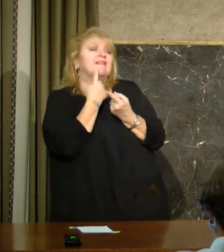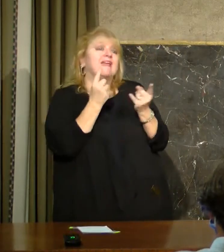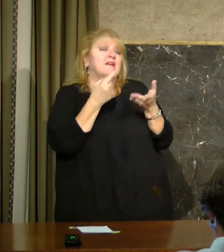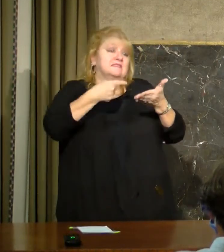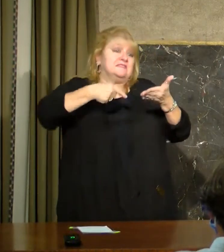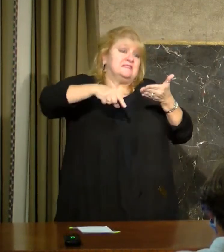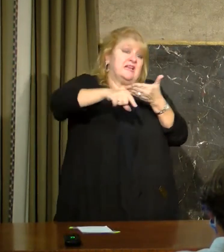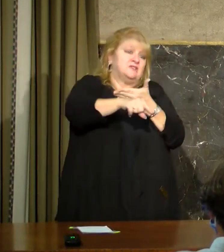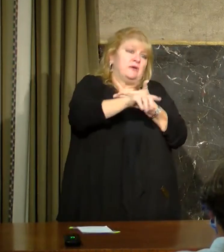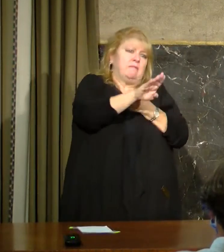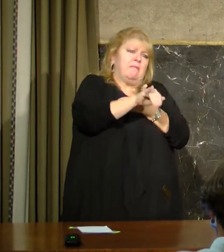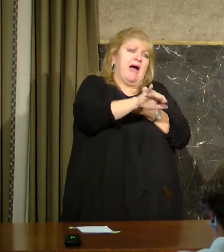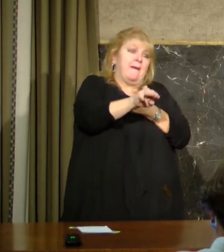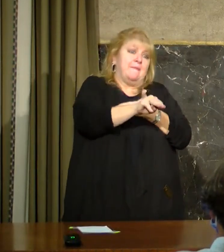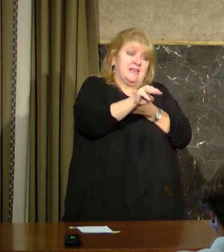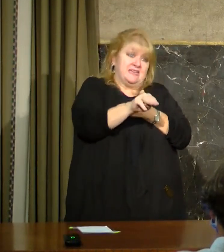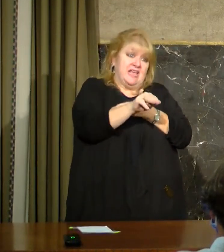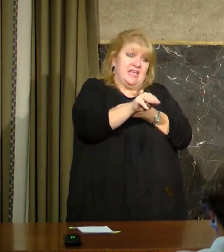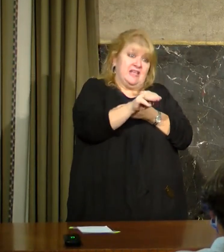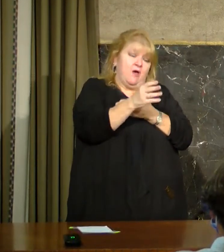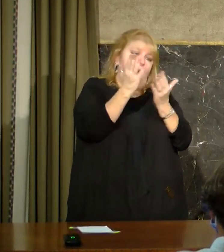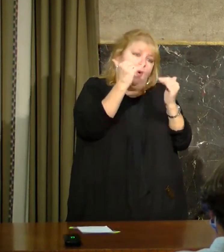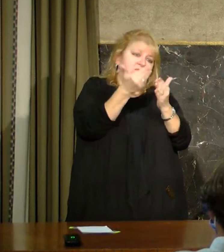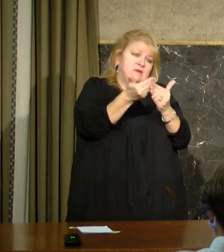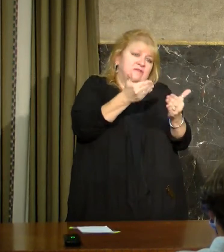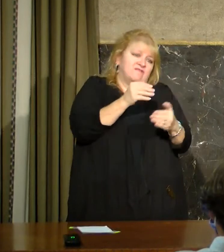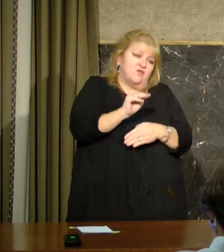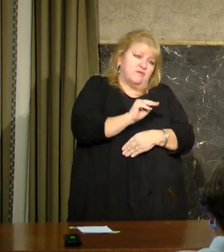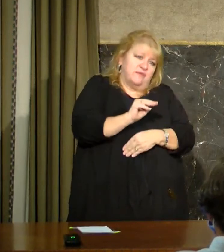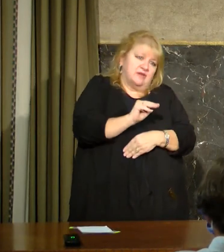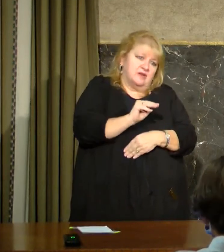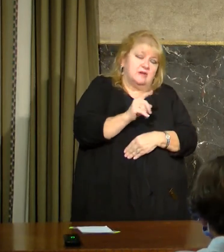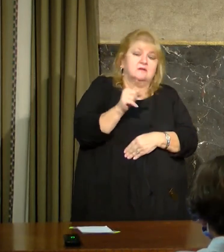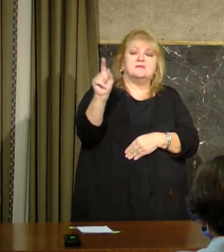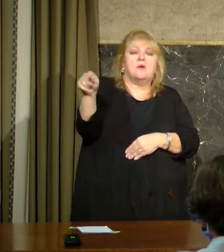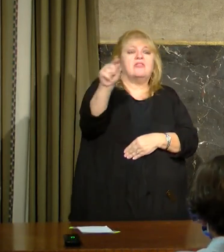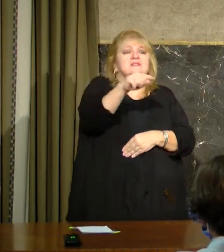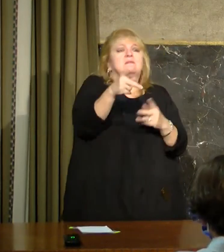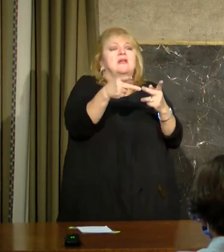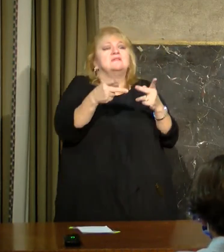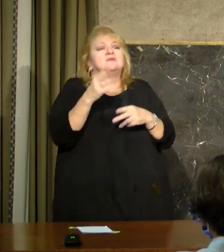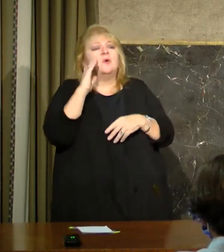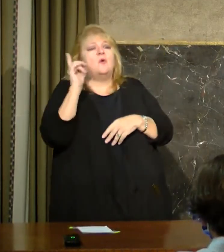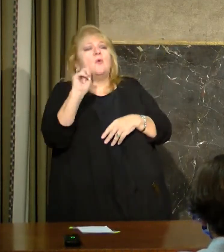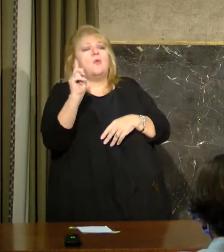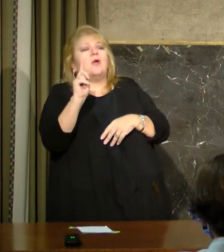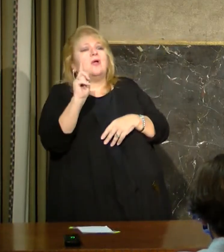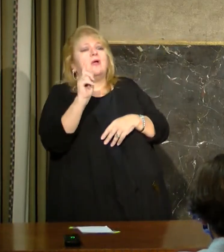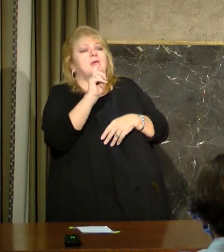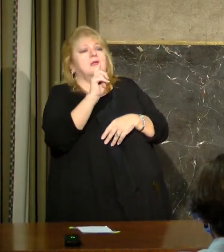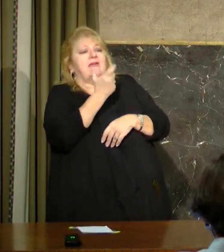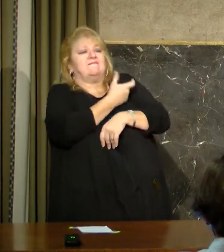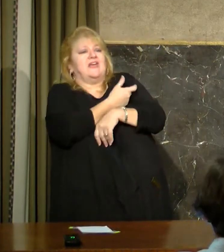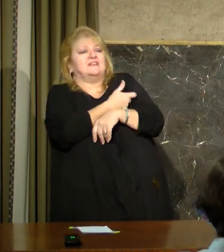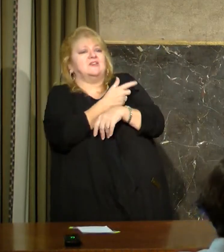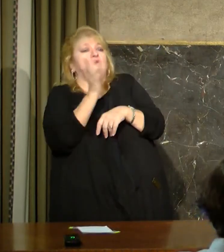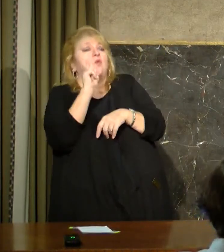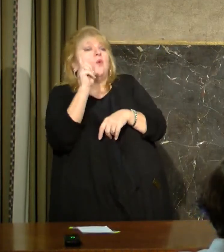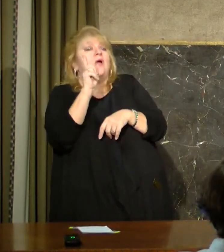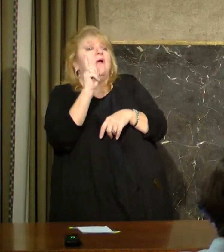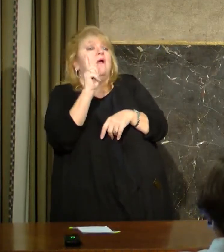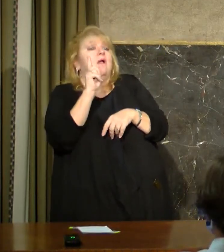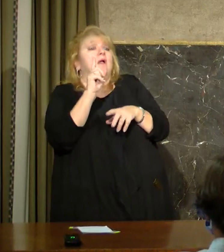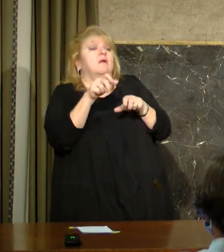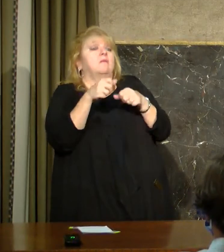next week and hopefully sooner than that. So people will know where the vaccine is going to be and where they can call and try to get